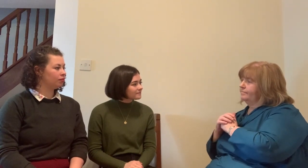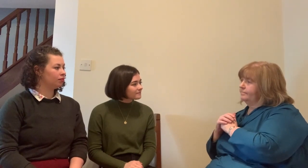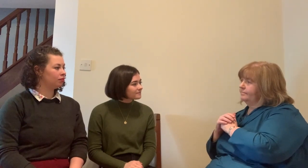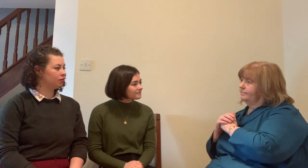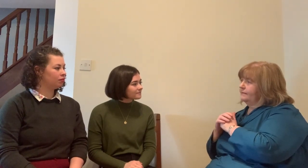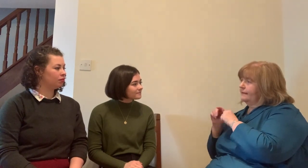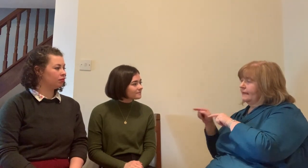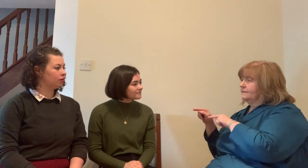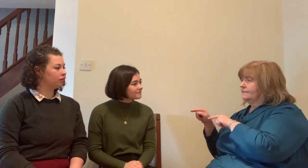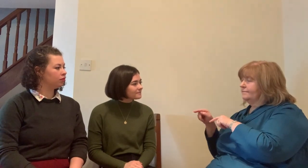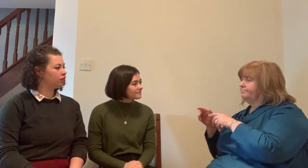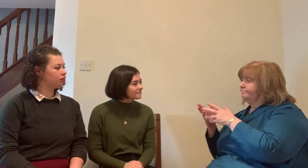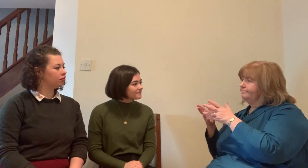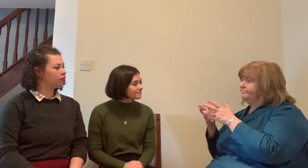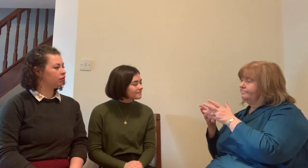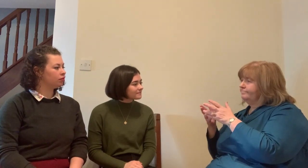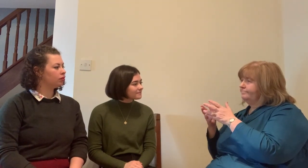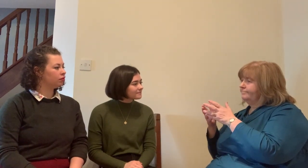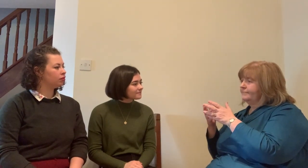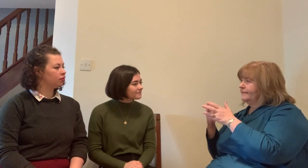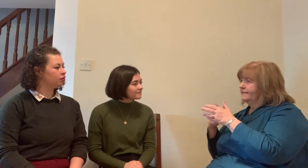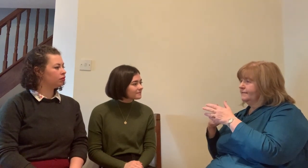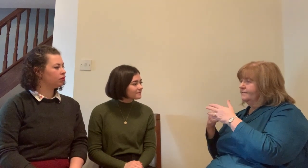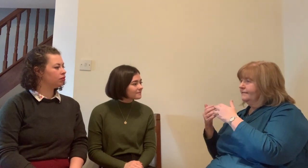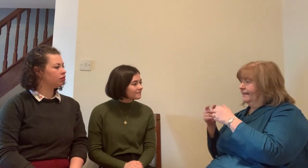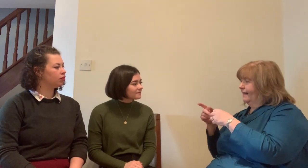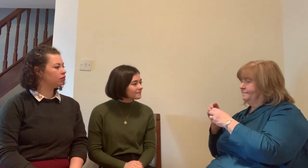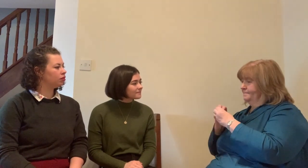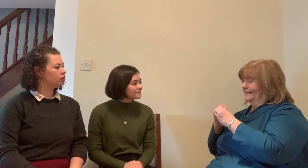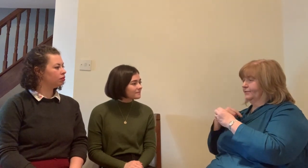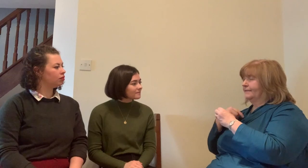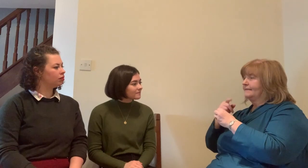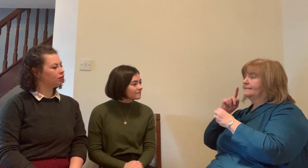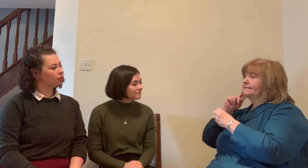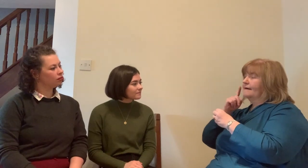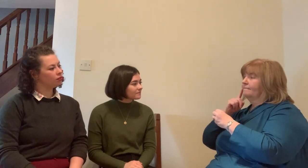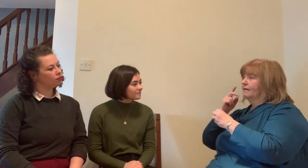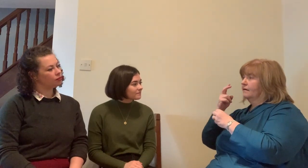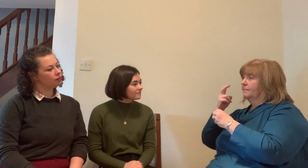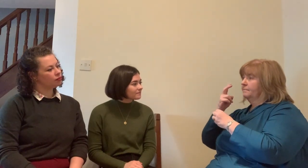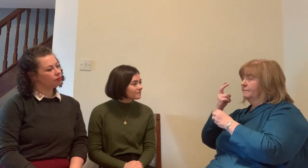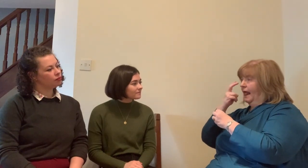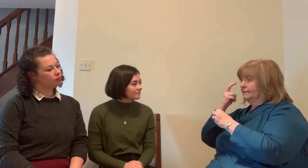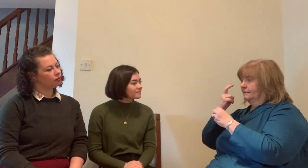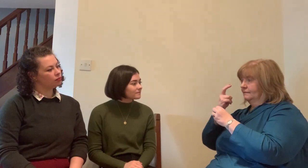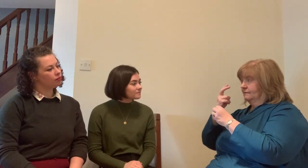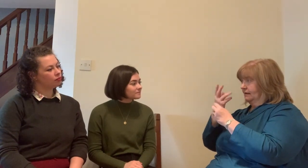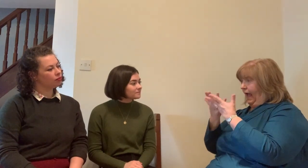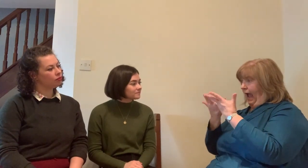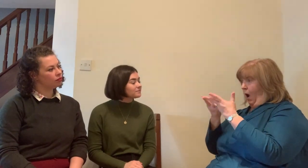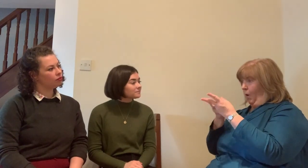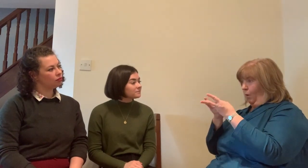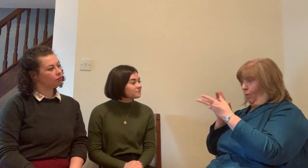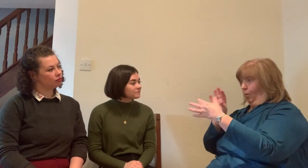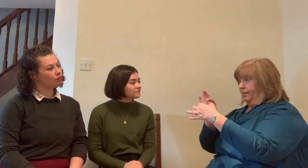but it's fascinating the tap in the leg as I'm watching but deaf blind people within Ireland understand that way of communicating